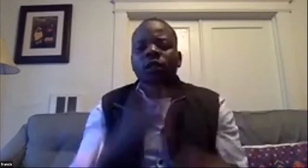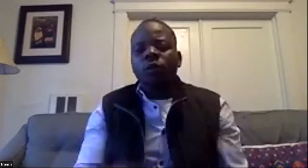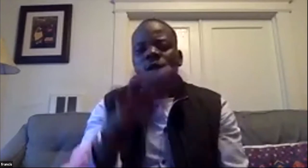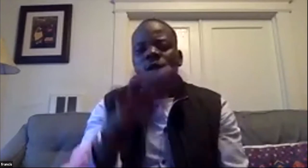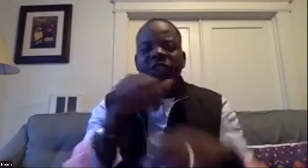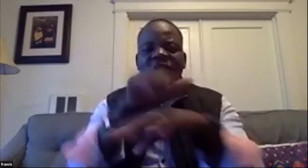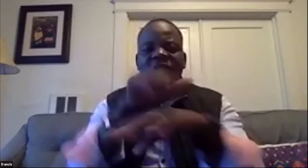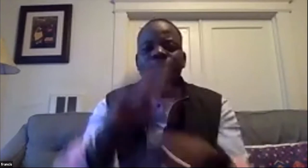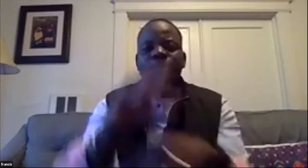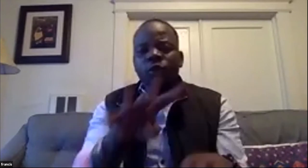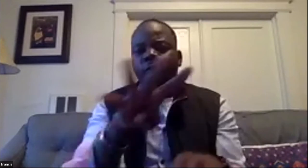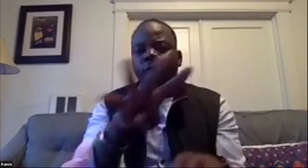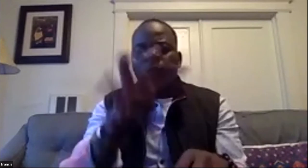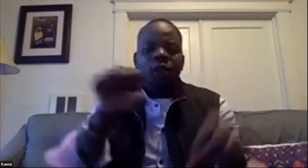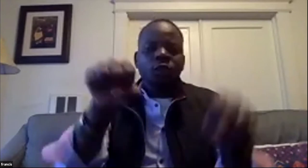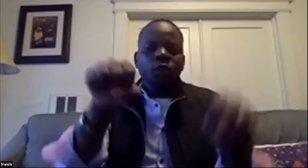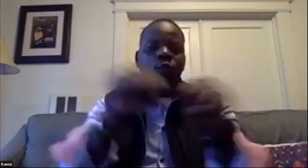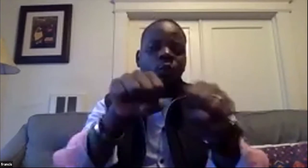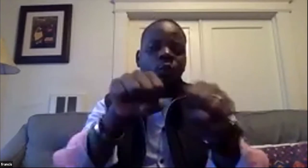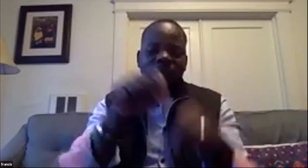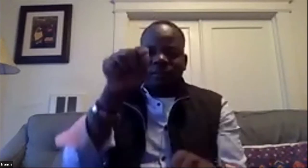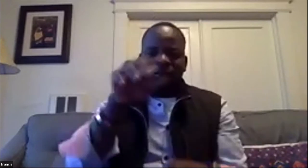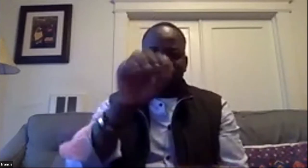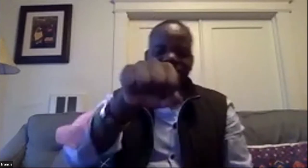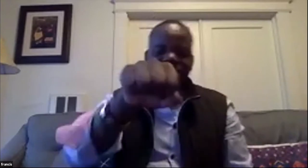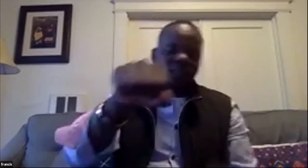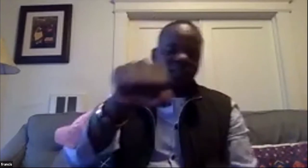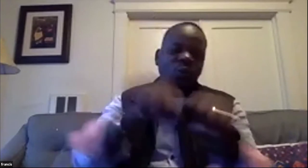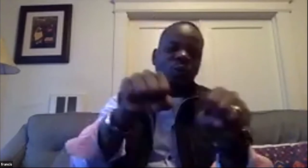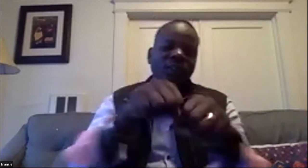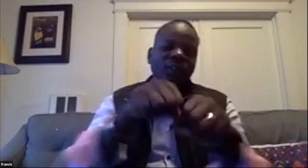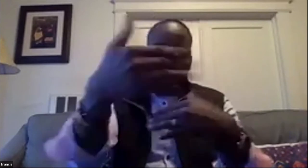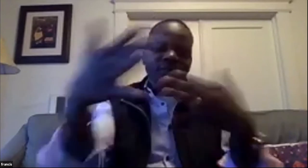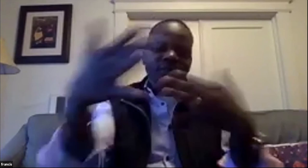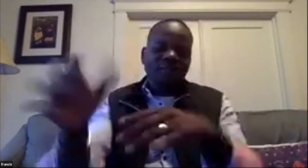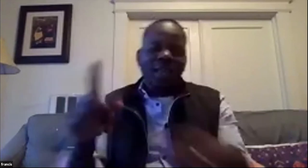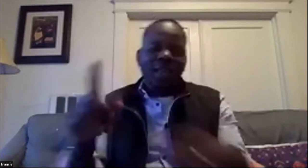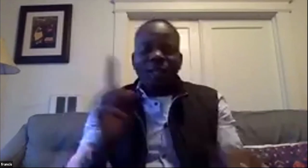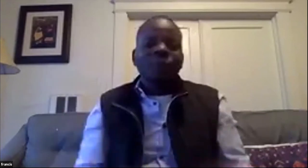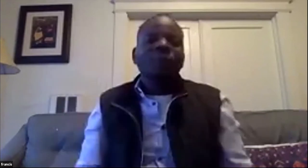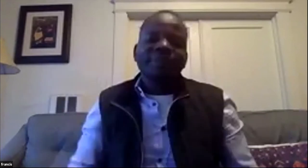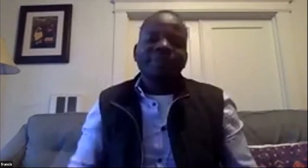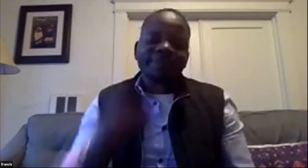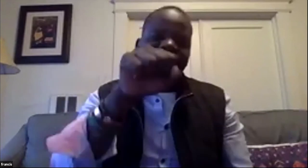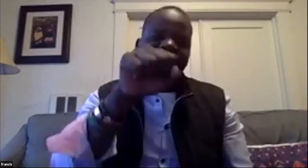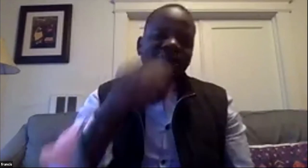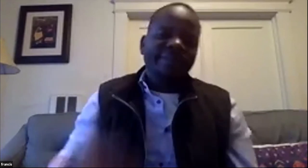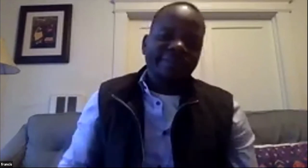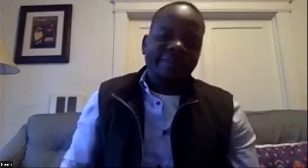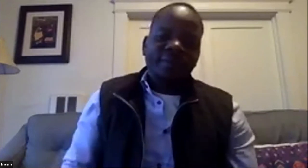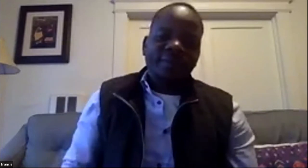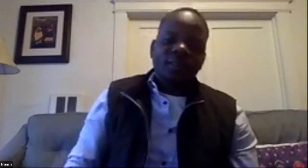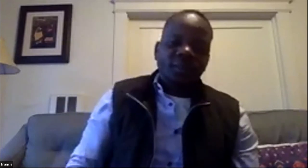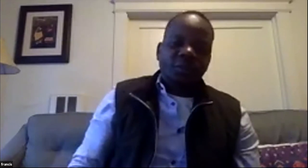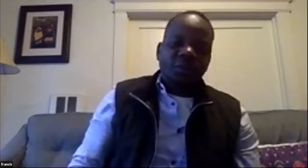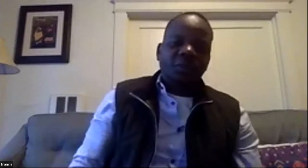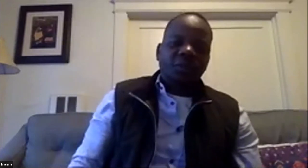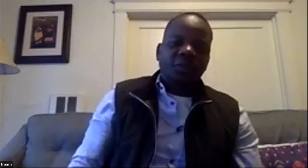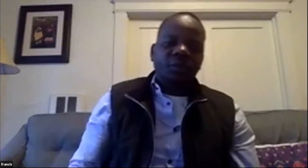they will be sending 400 400 pairs of shoes for example so he's doing a lot to